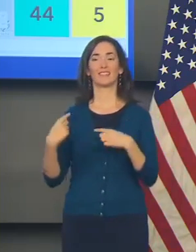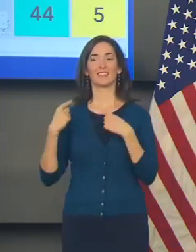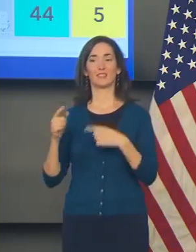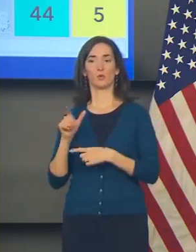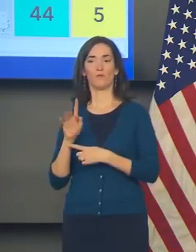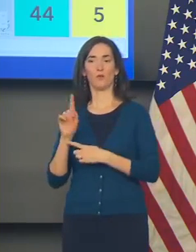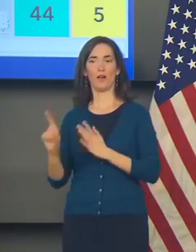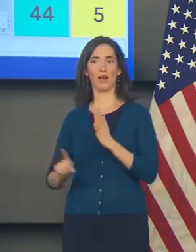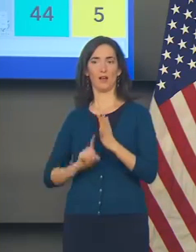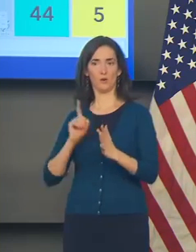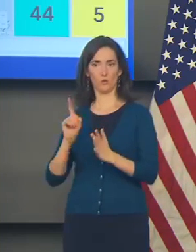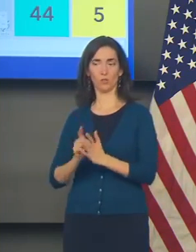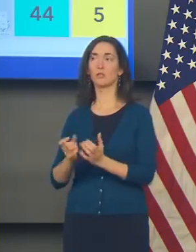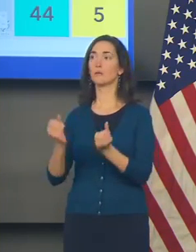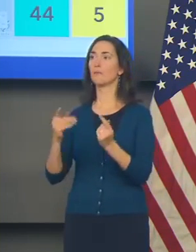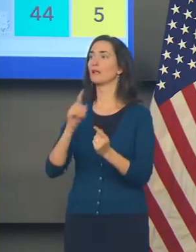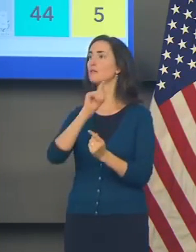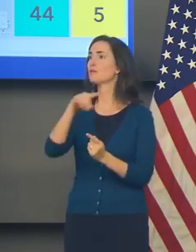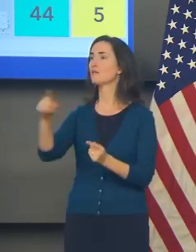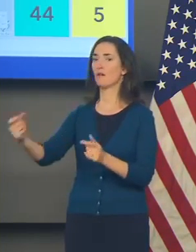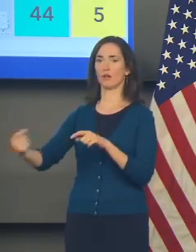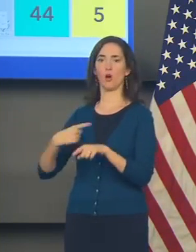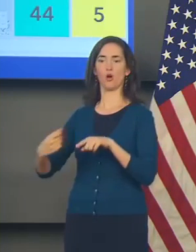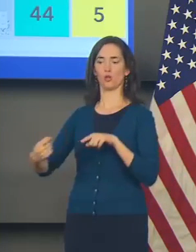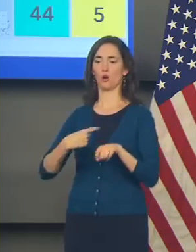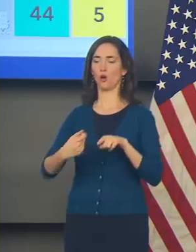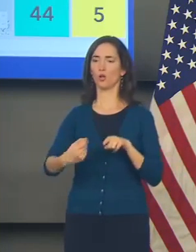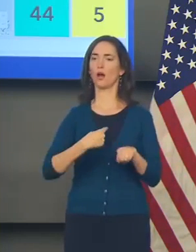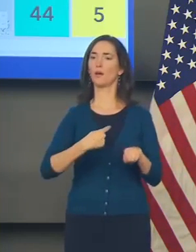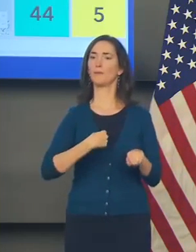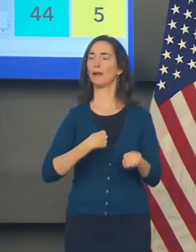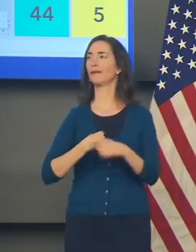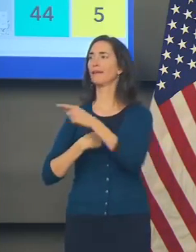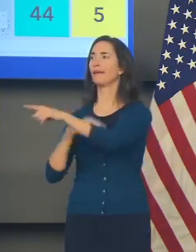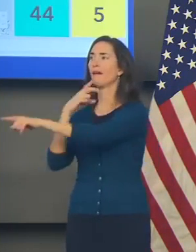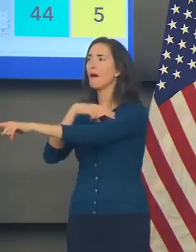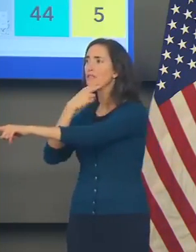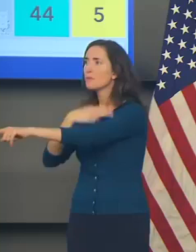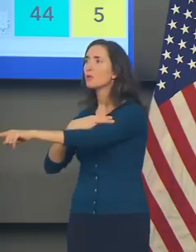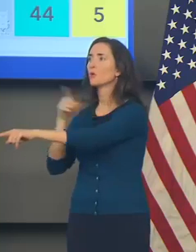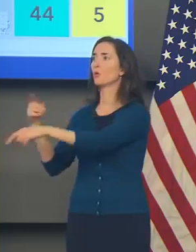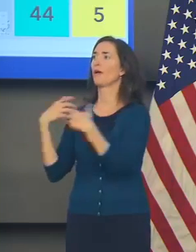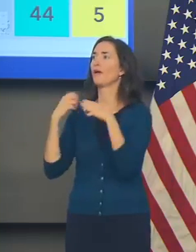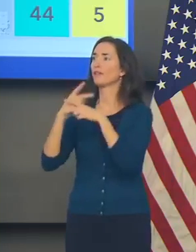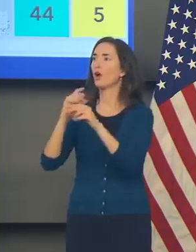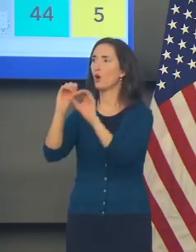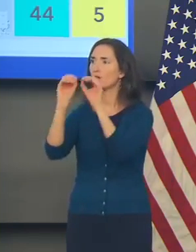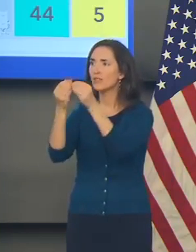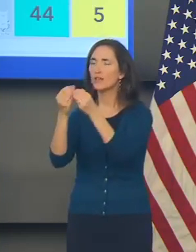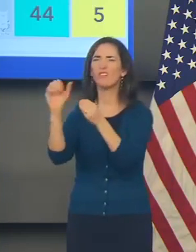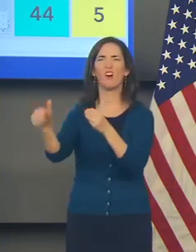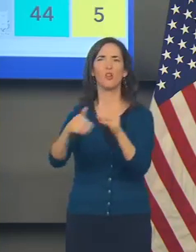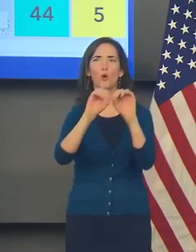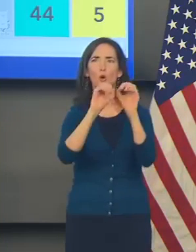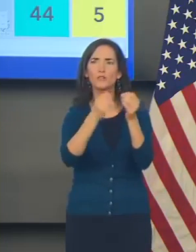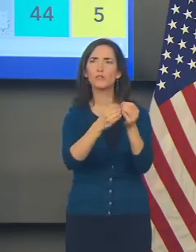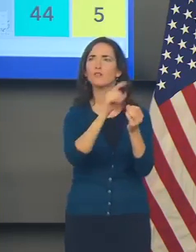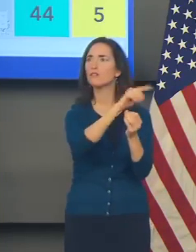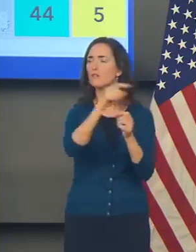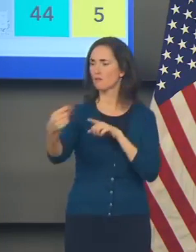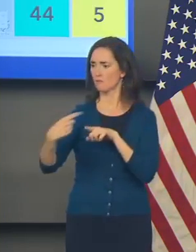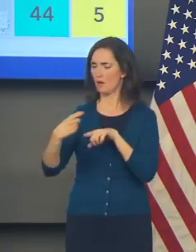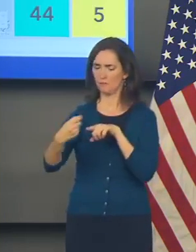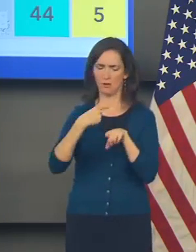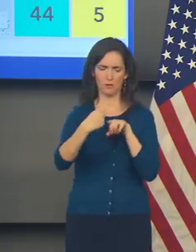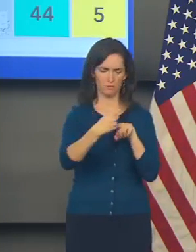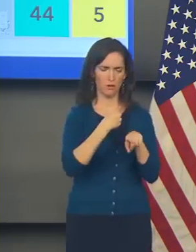hours or so numerous requests from hospitals and healthcare organizations and other entities to